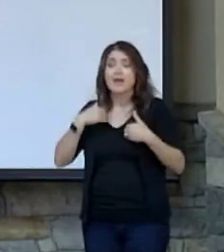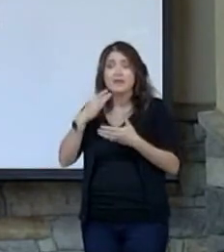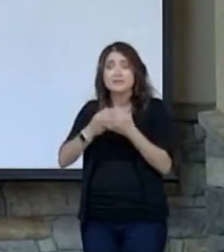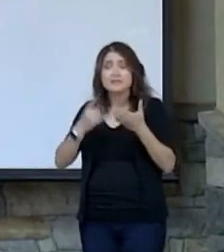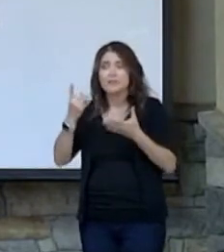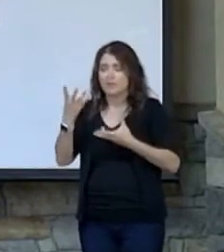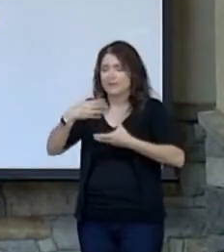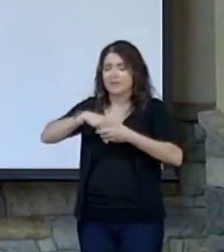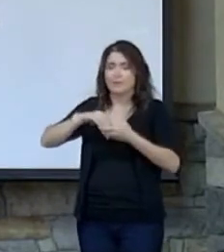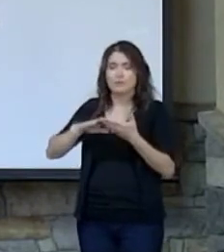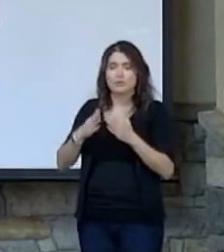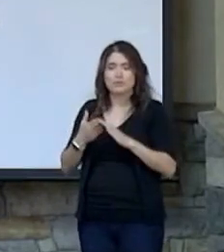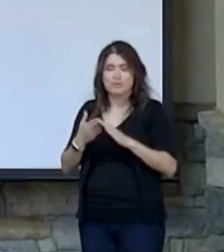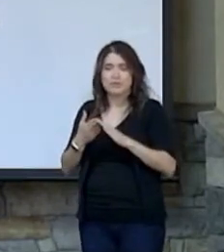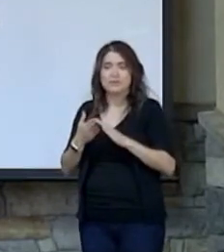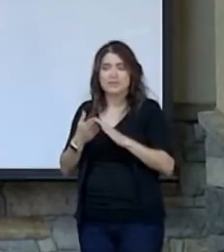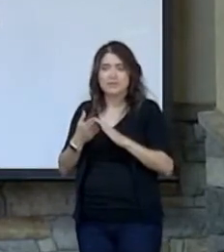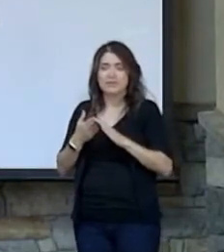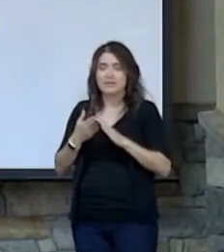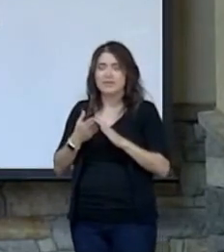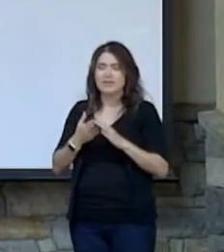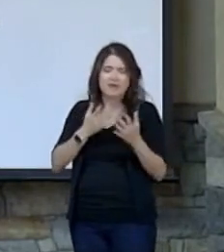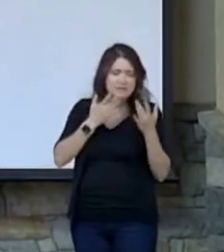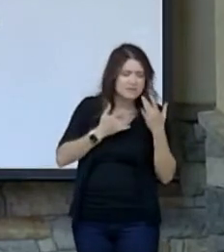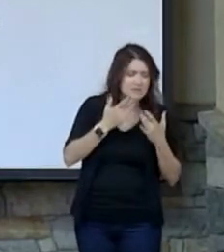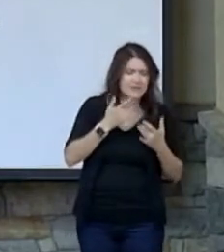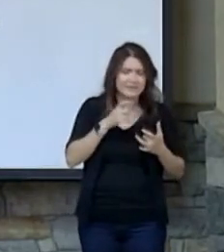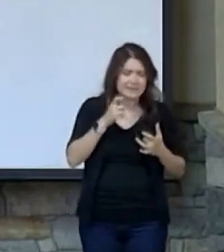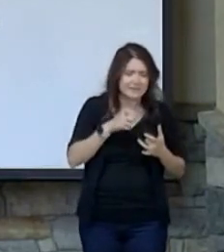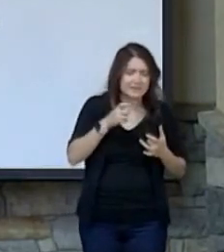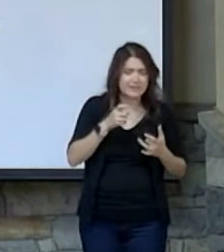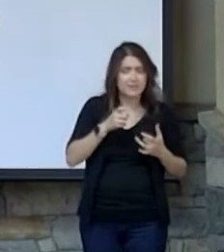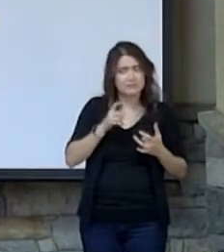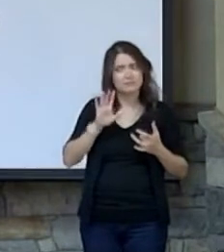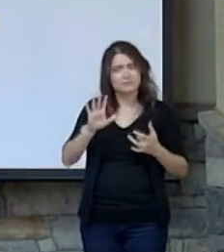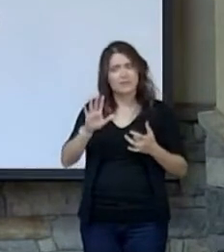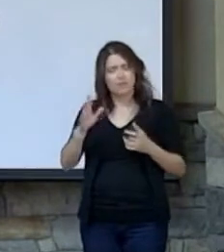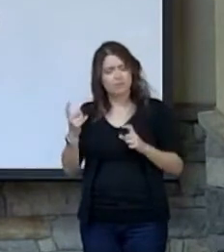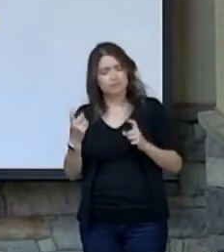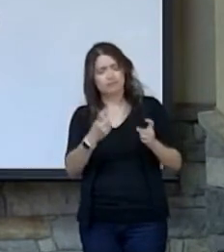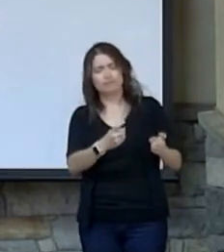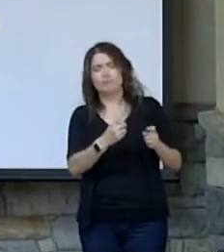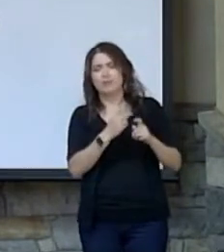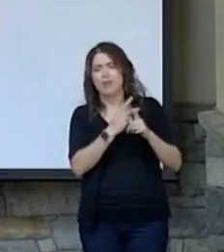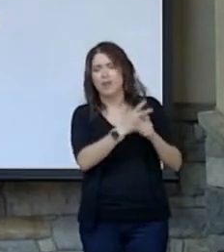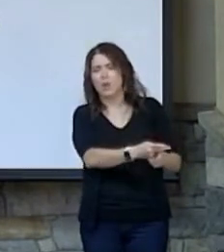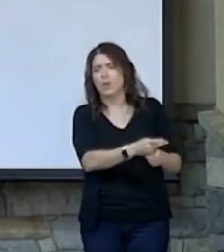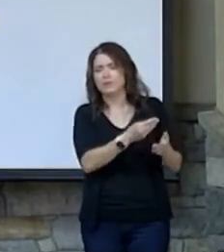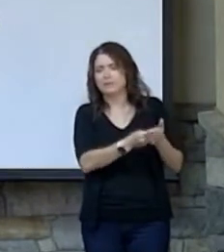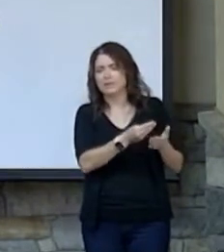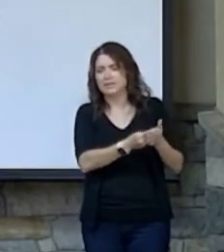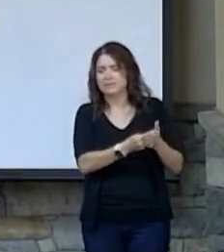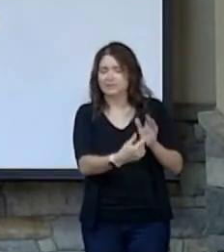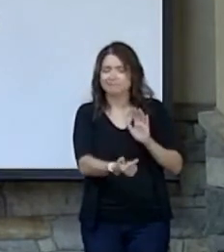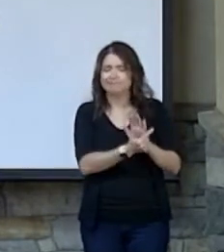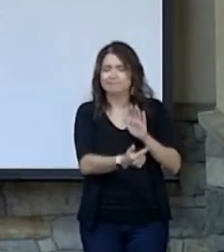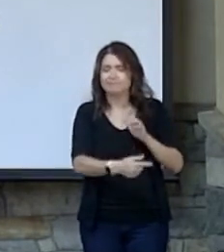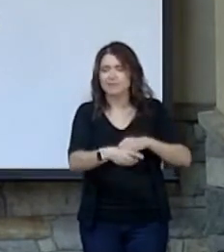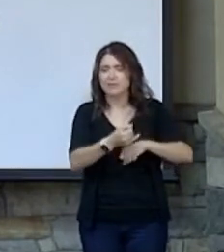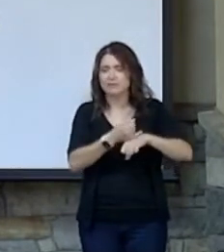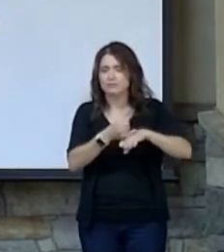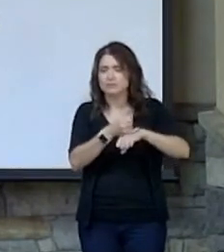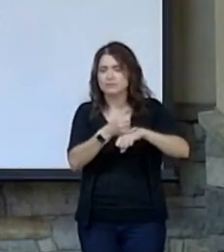within their community that was in need, they were instructed to loan money, but they could not charge interest